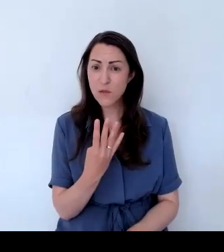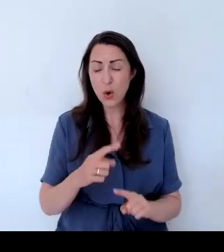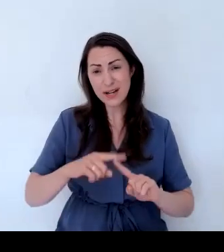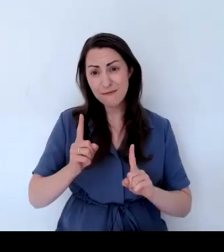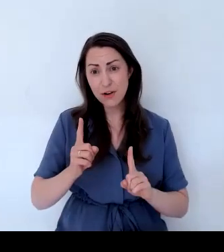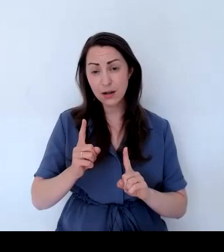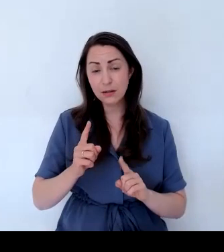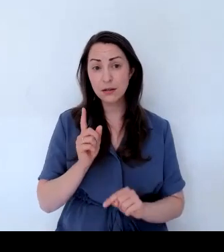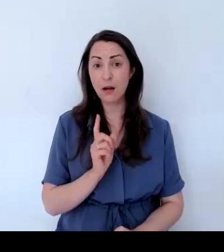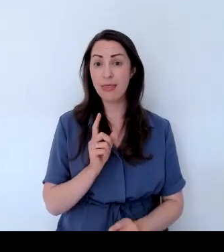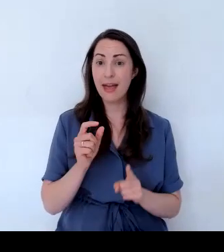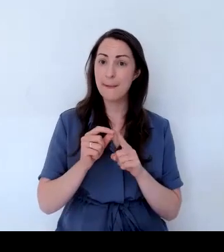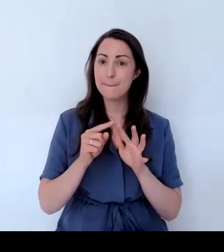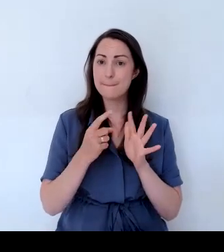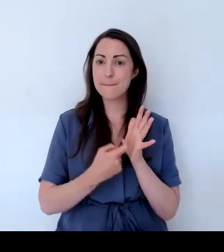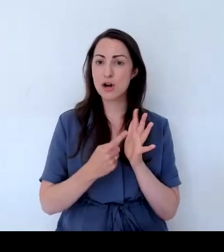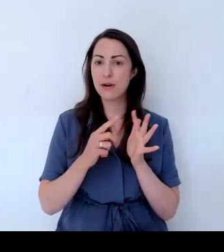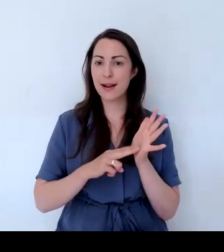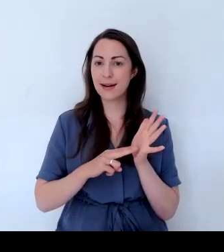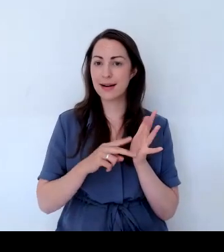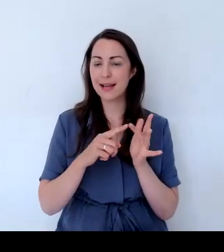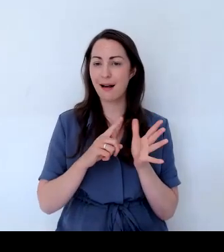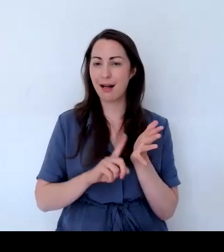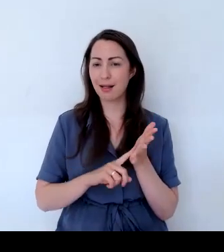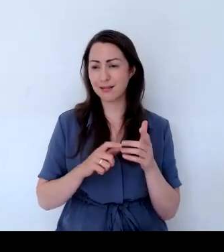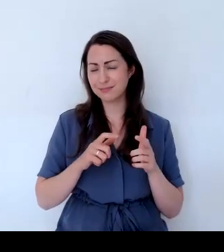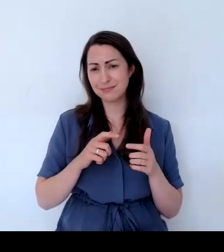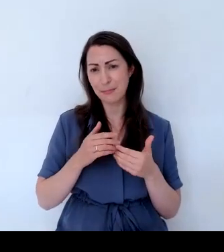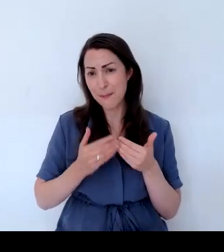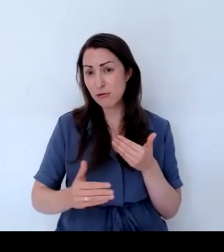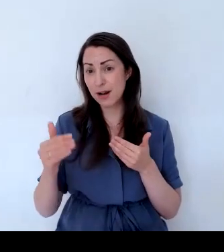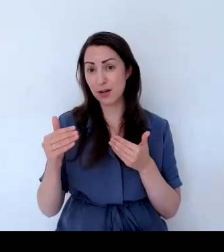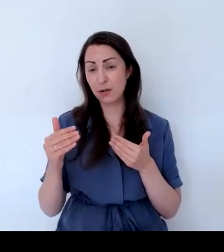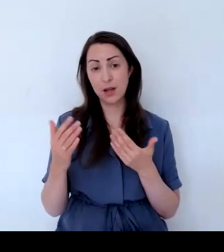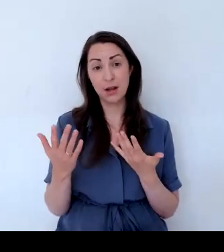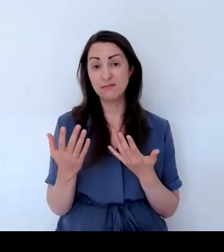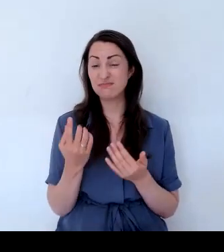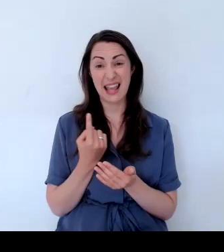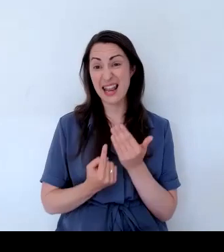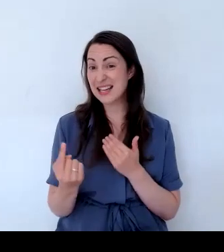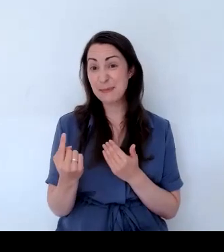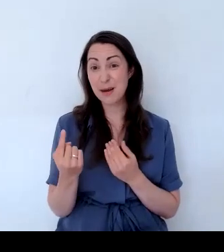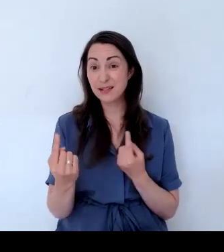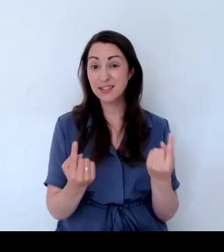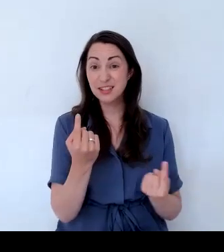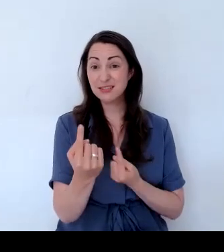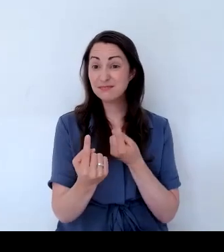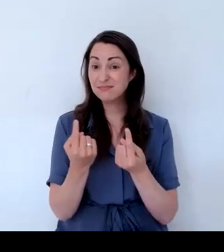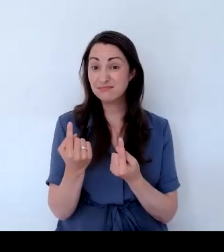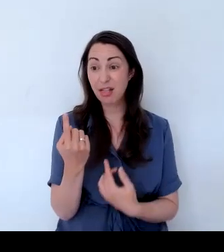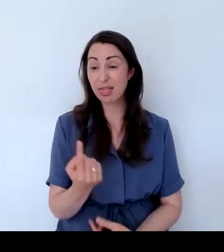which really are very independent and easy to get on with it themselves.